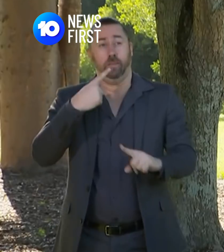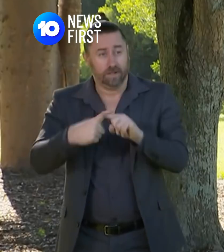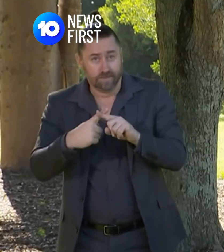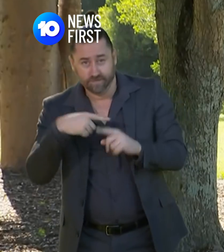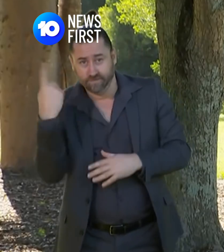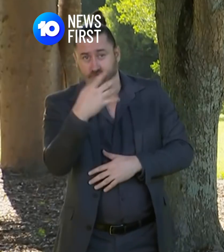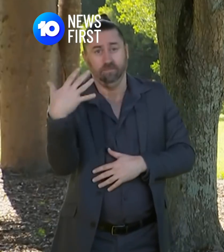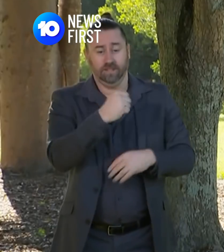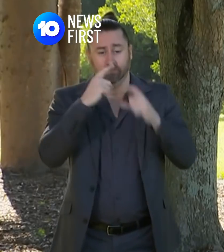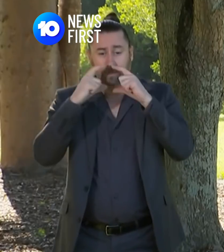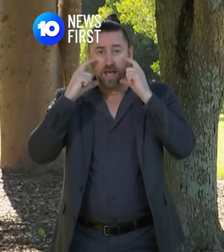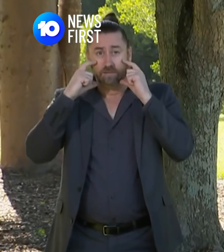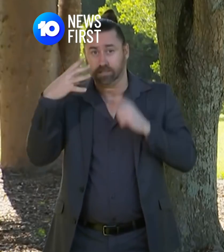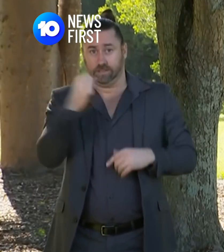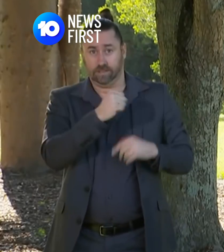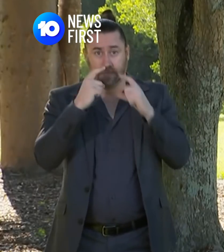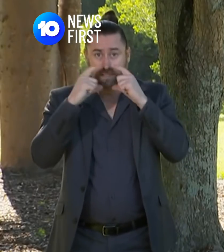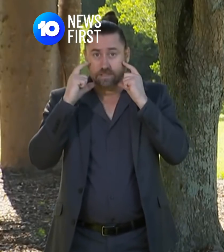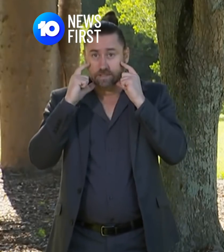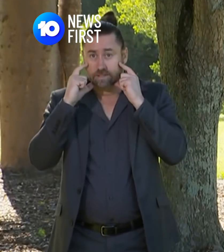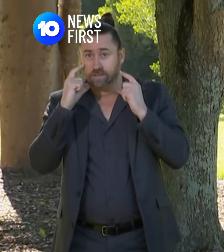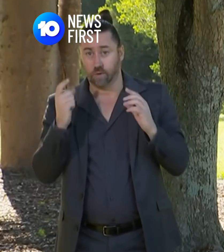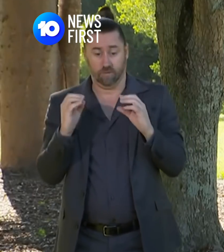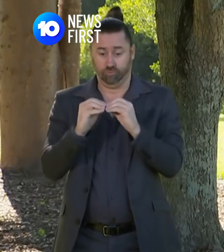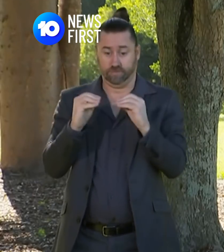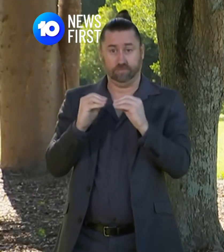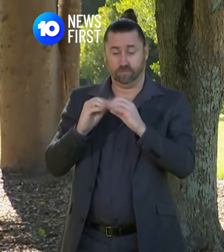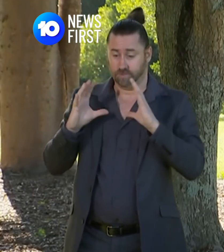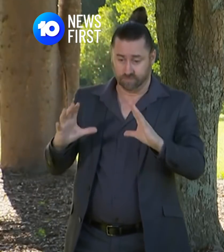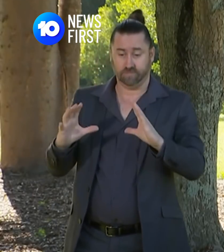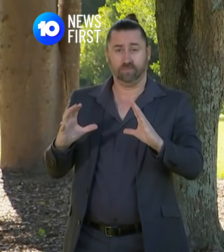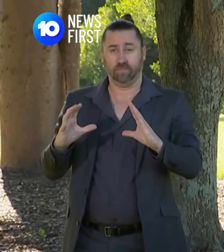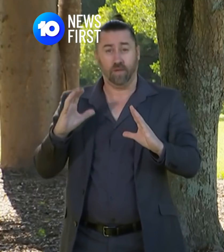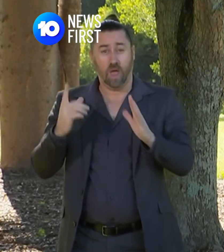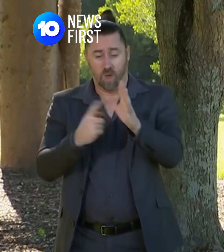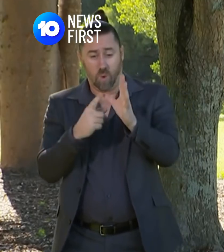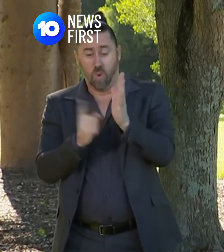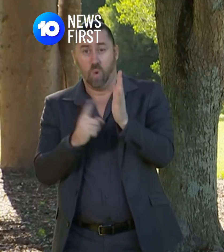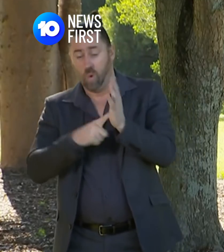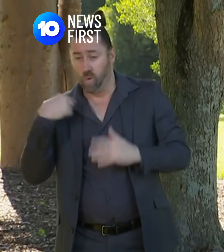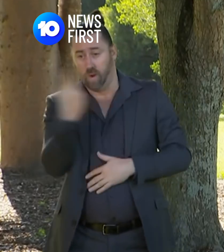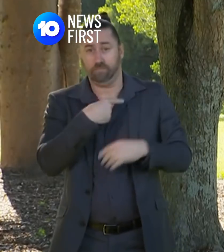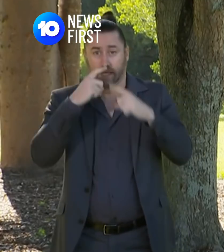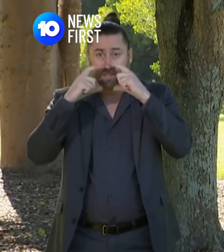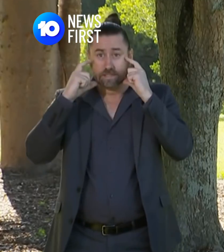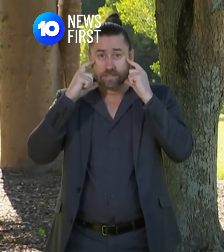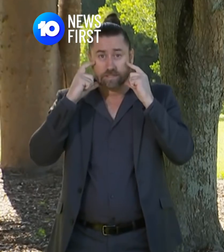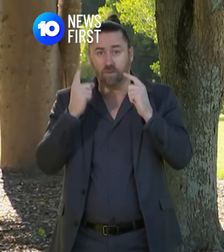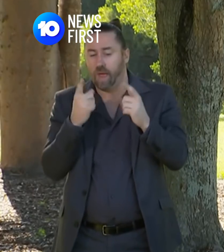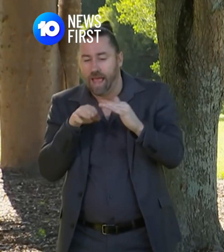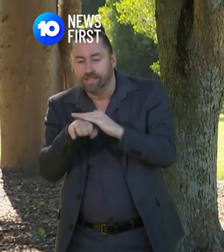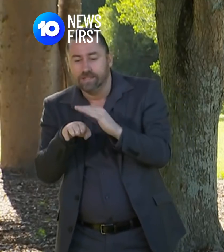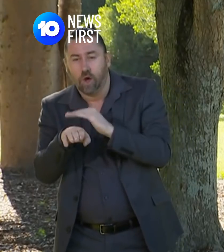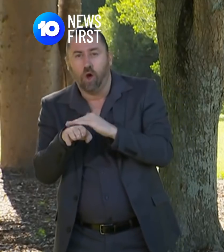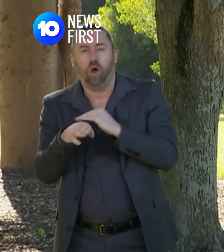please wear masks so in greater Brisbane that's for everywhere and that you're indoors